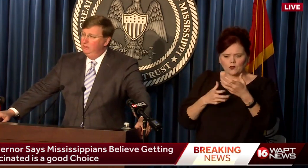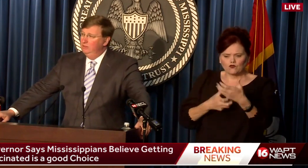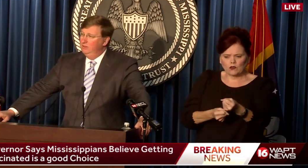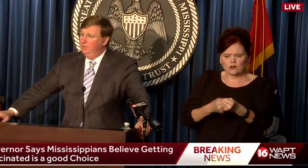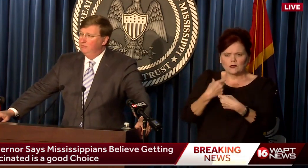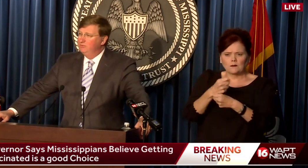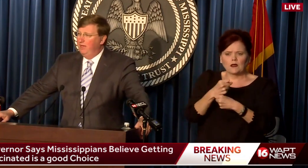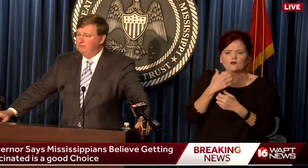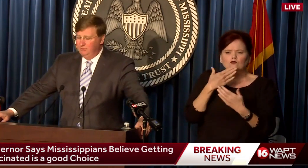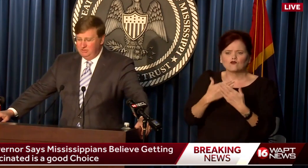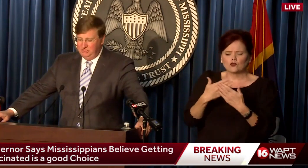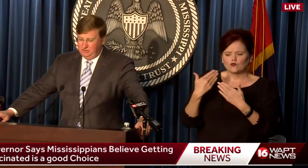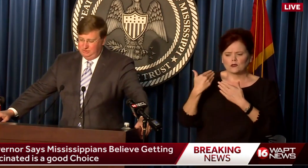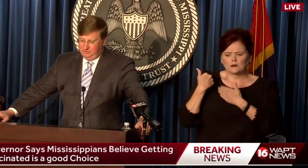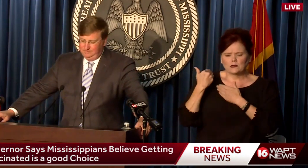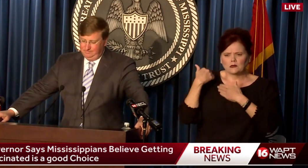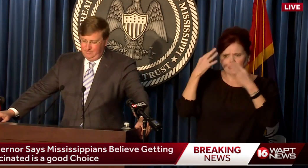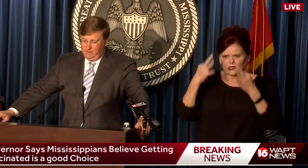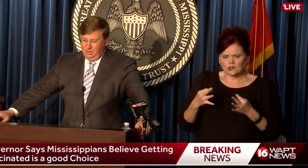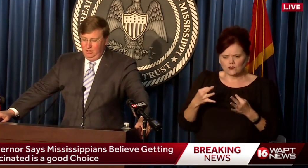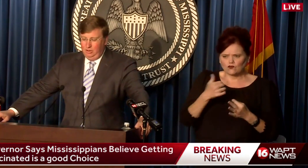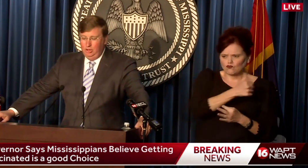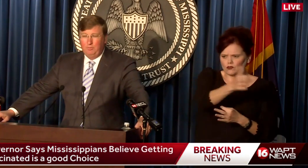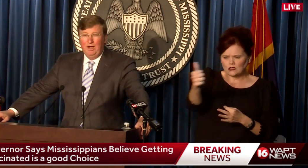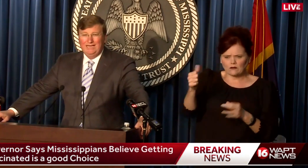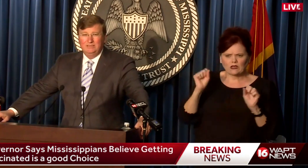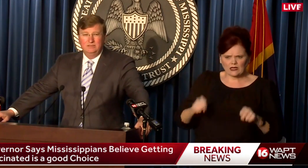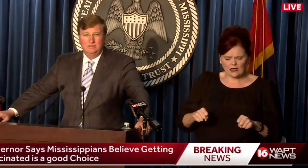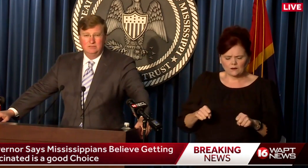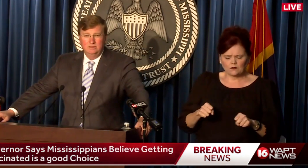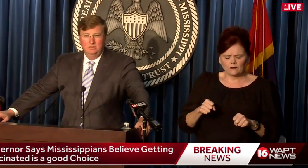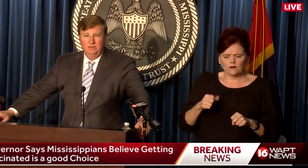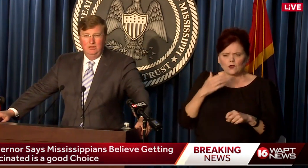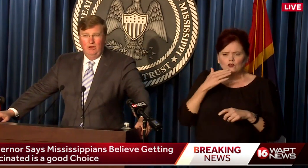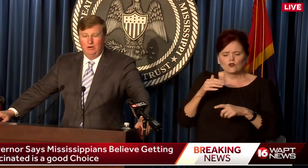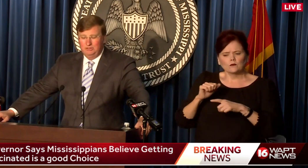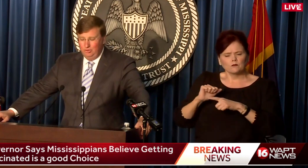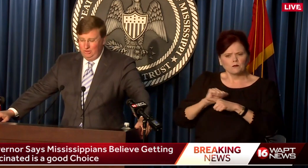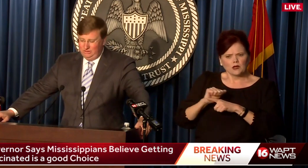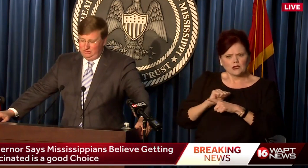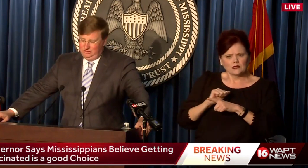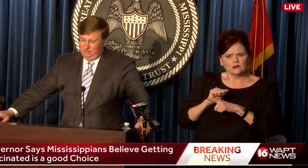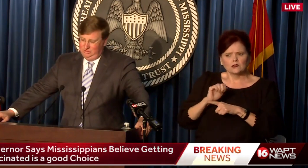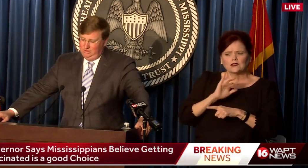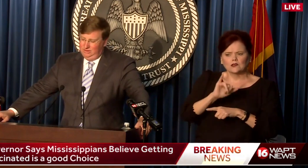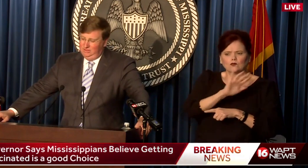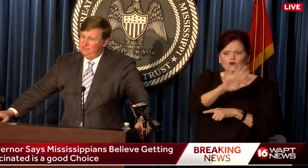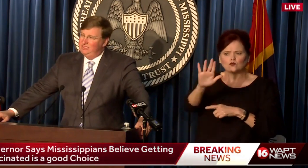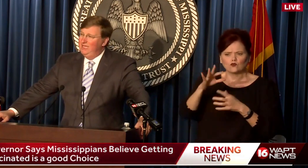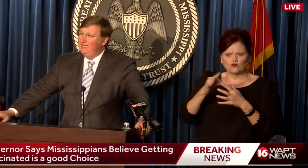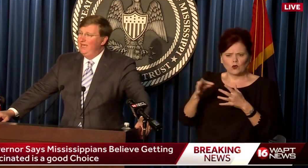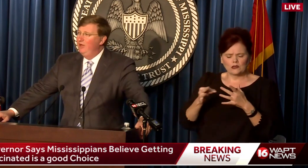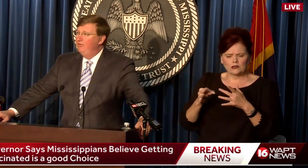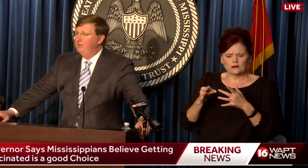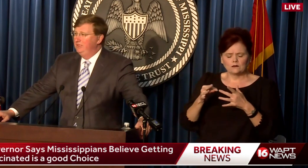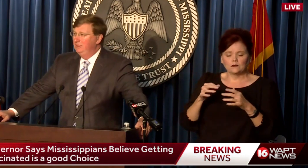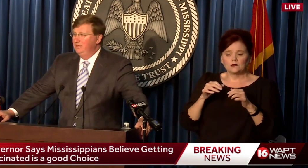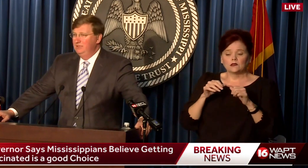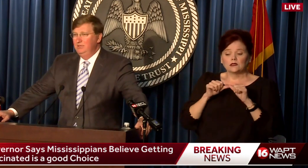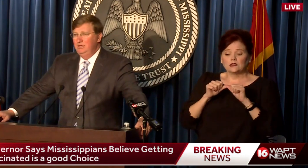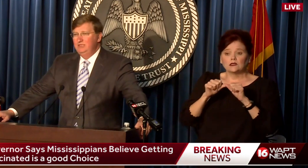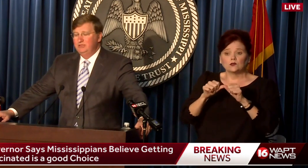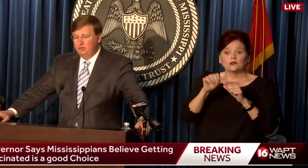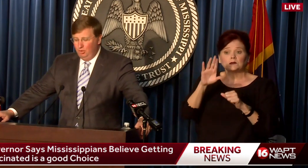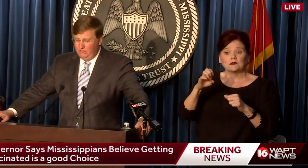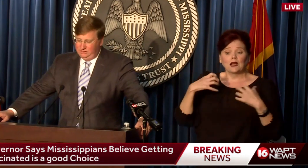good and responsible decisions. Good practices are a choice. Staying healthy